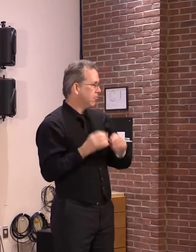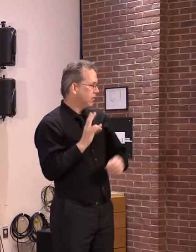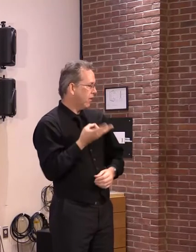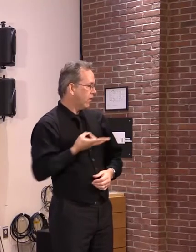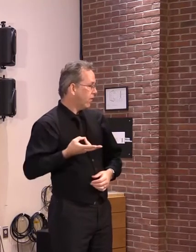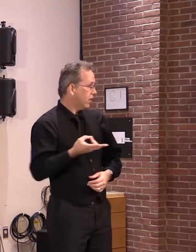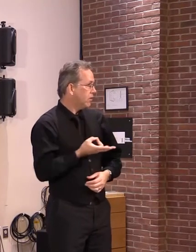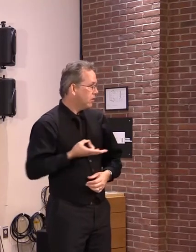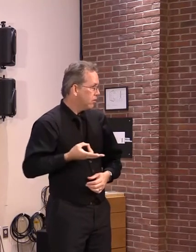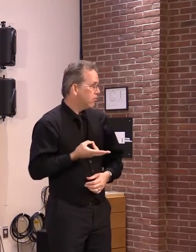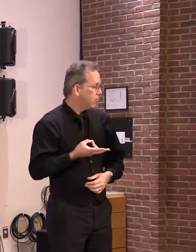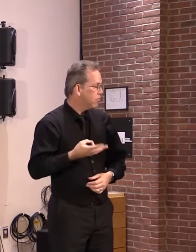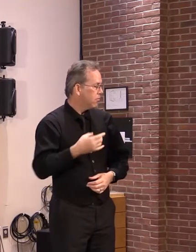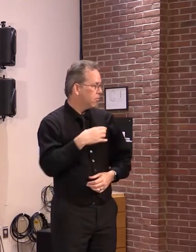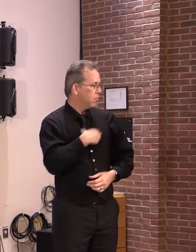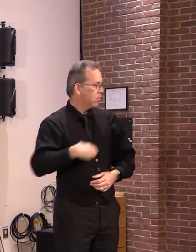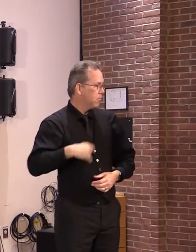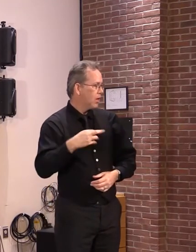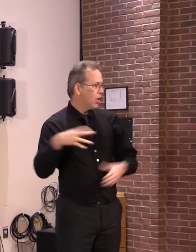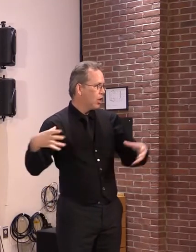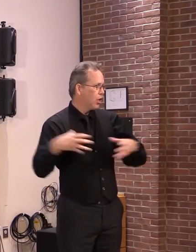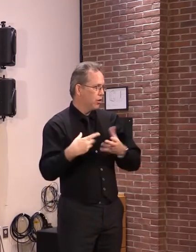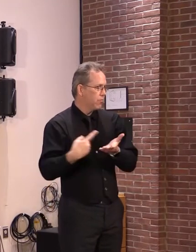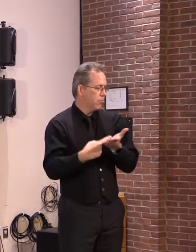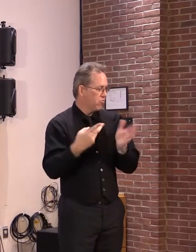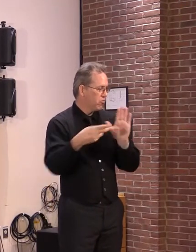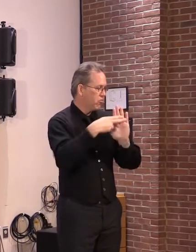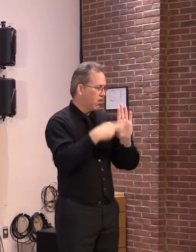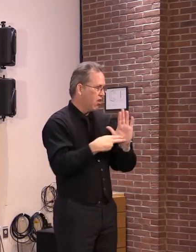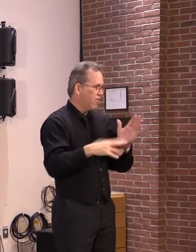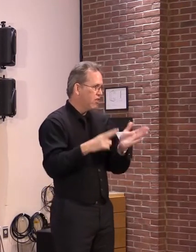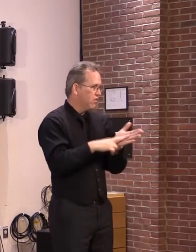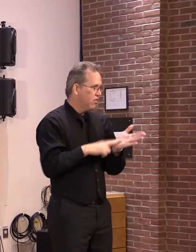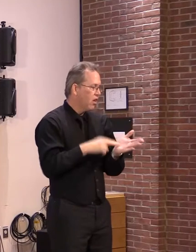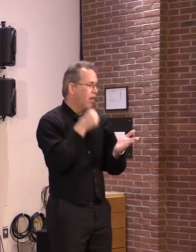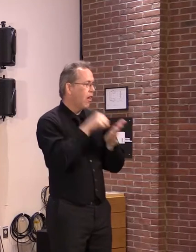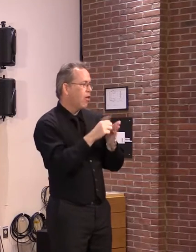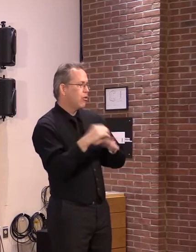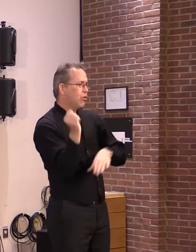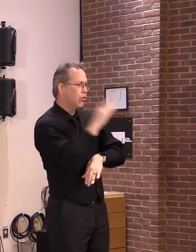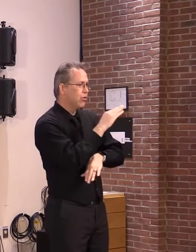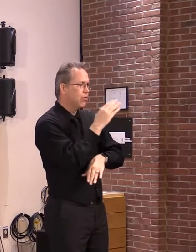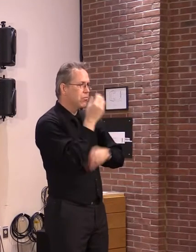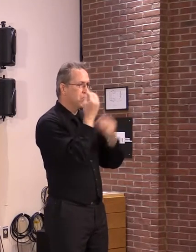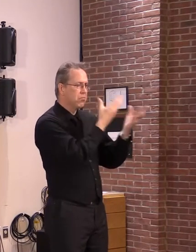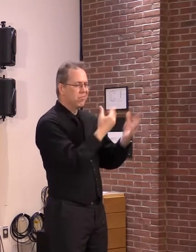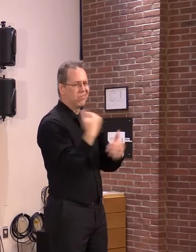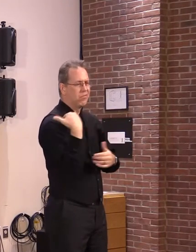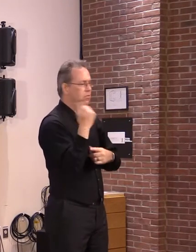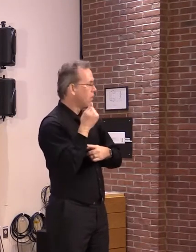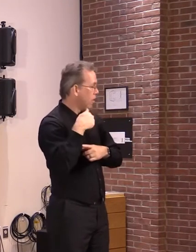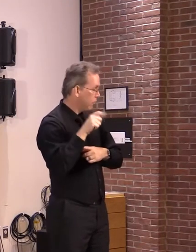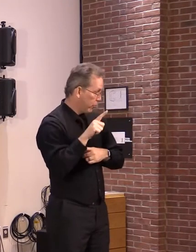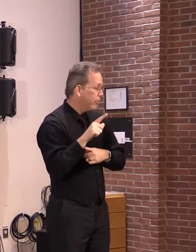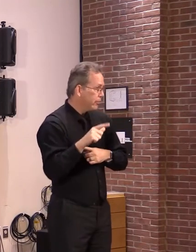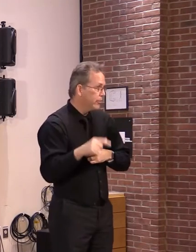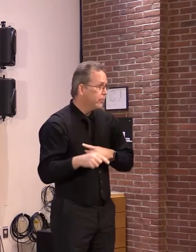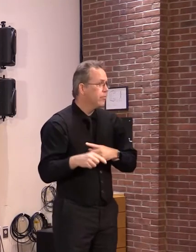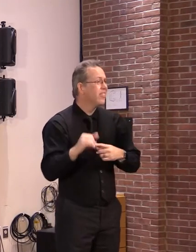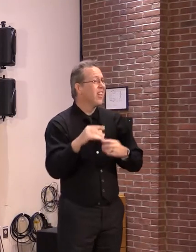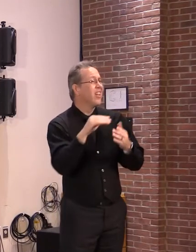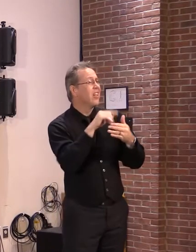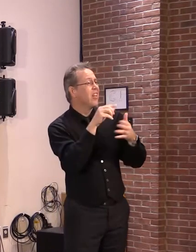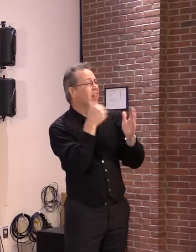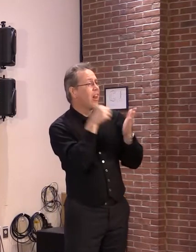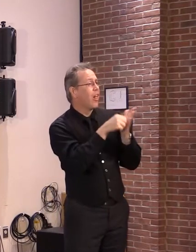signed one of the couple letters over the last, since early April, raising concerns about this. So this is not something that